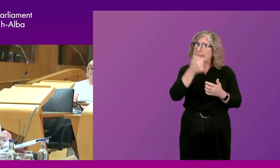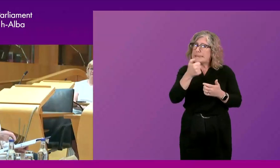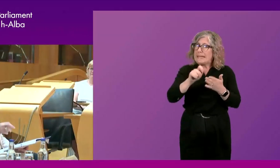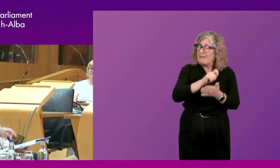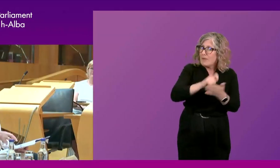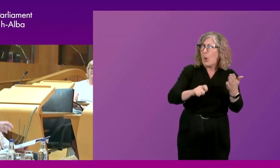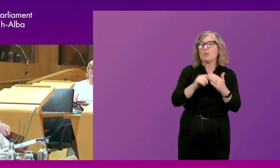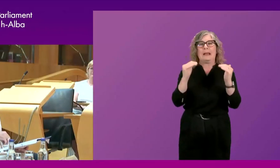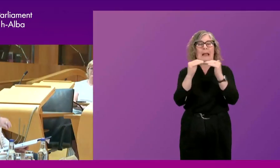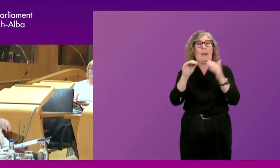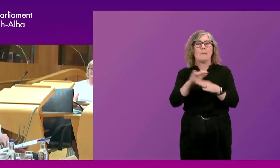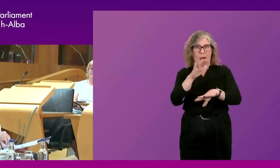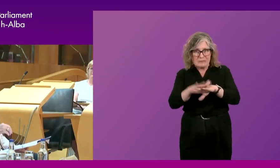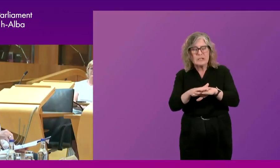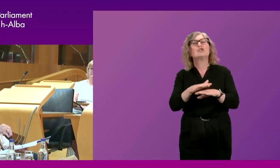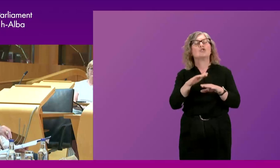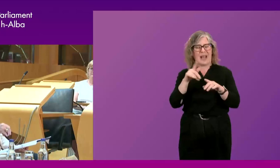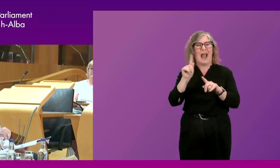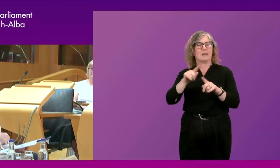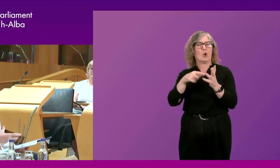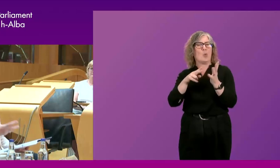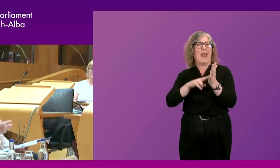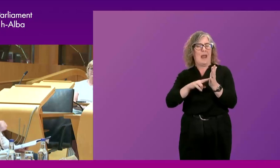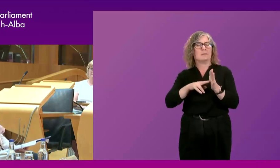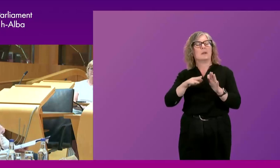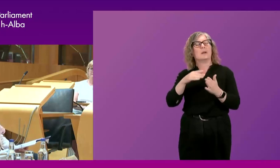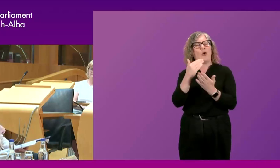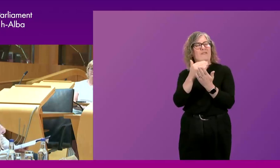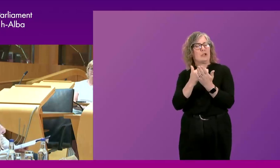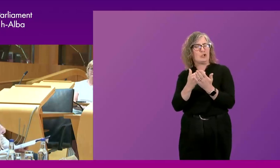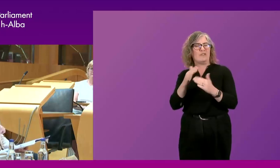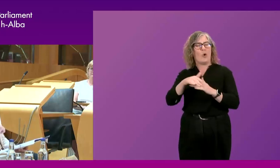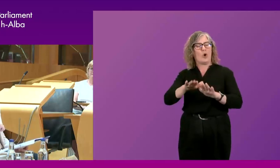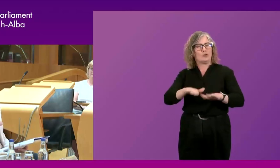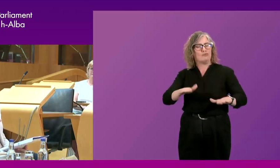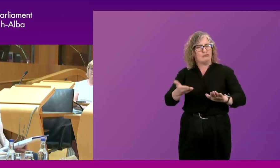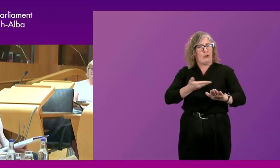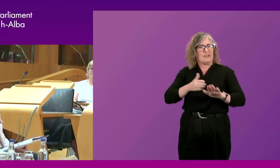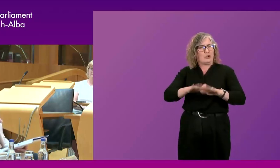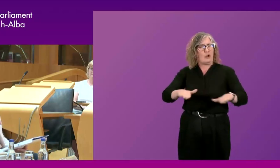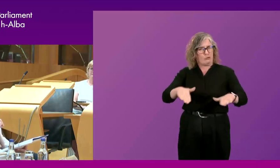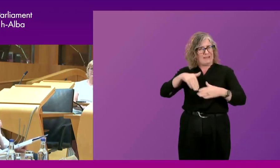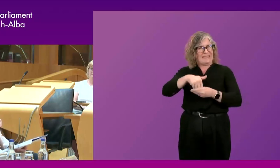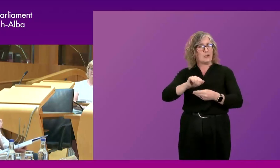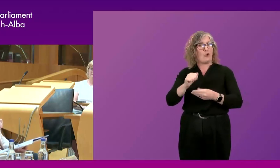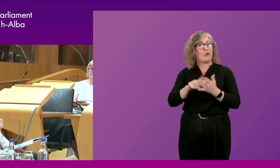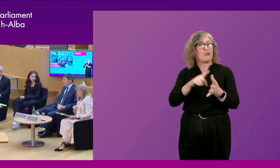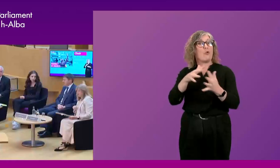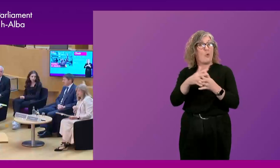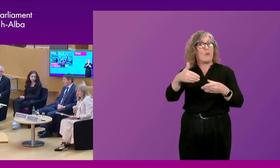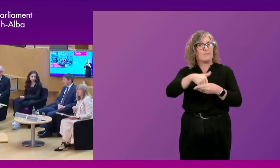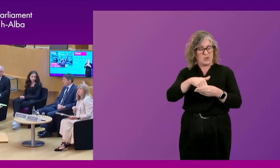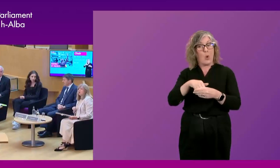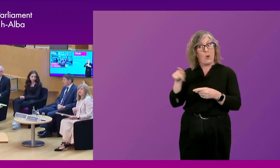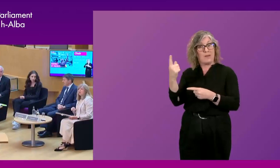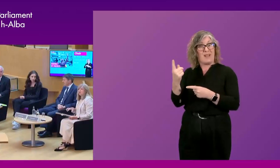the incorporation of the United Nations Convention on the Rights of the Child into Scots law. And since joining the Youth Parliament, Olivia